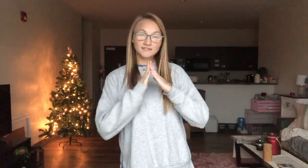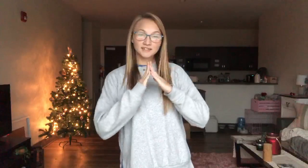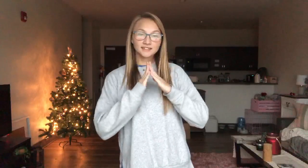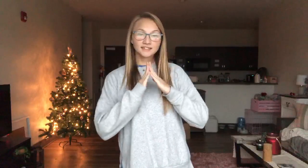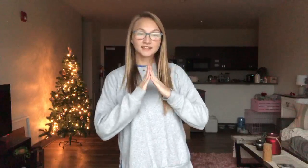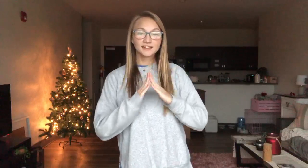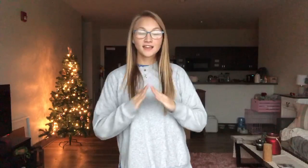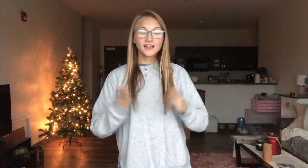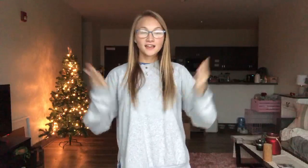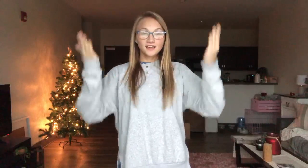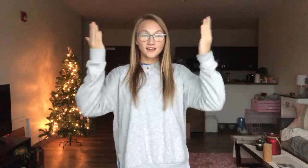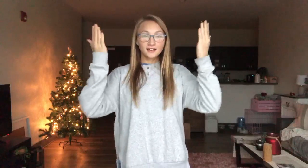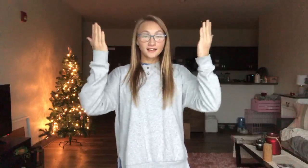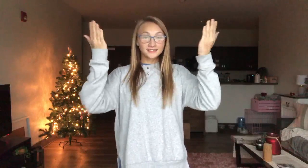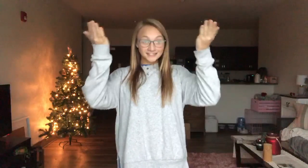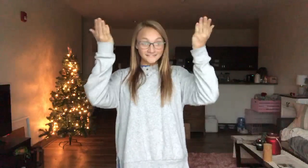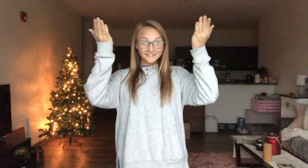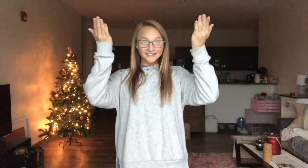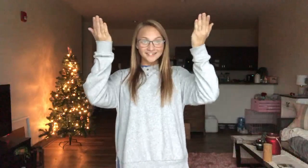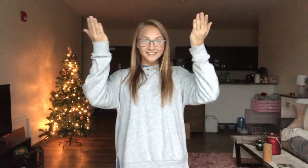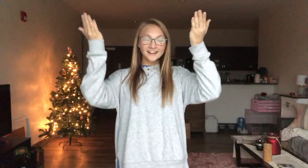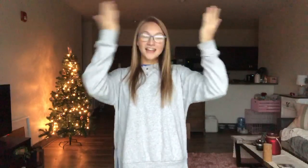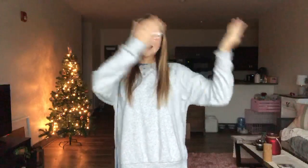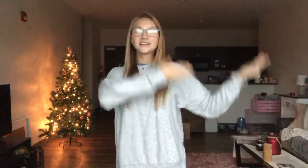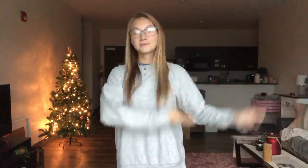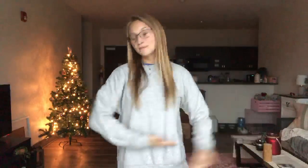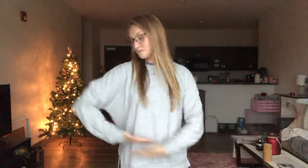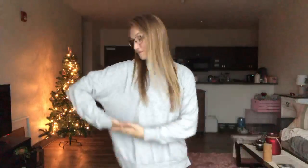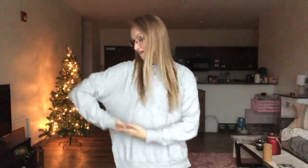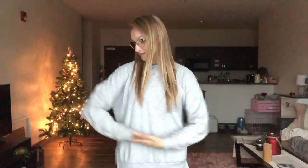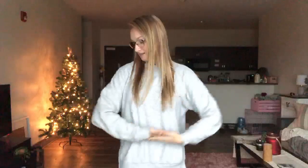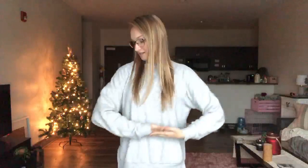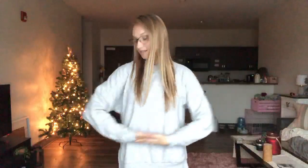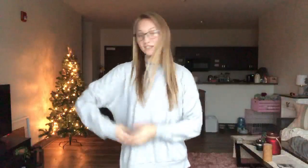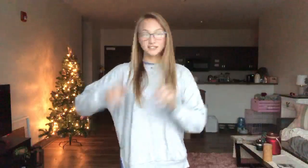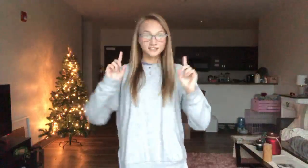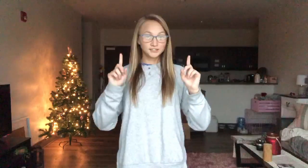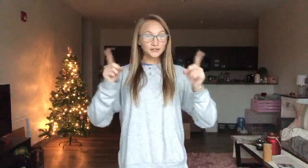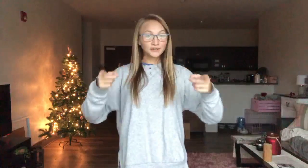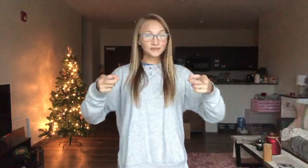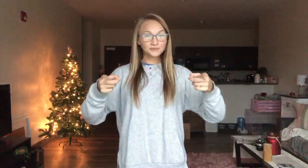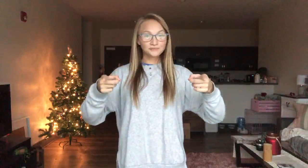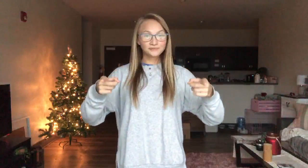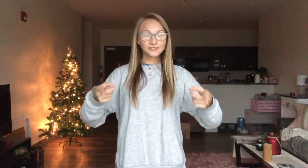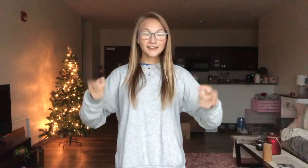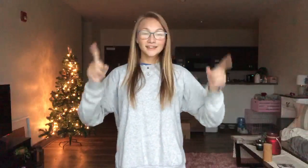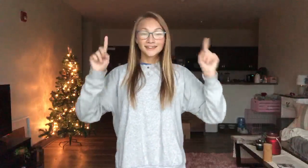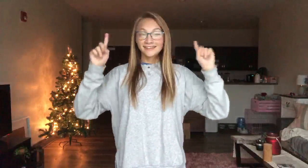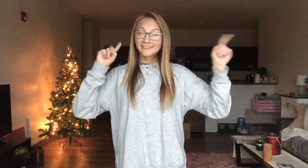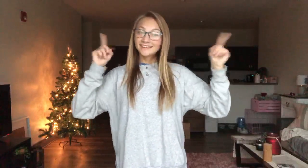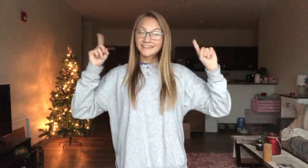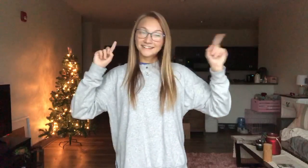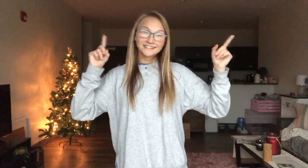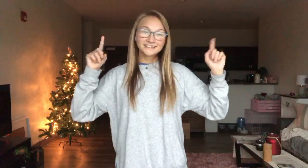David, a savior has been born to you. He is